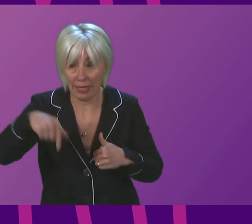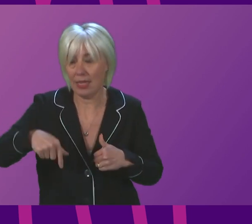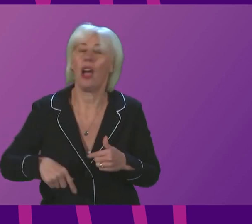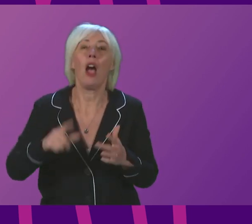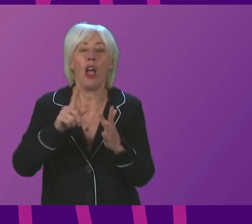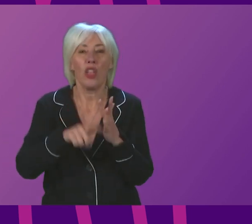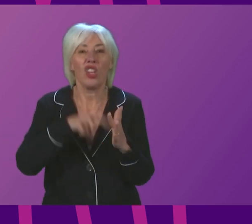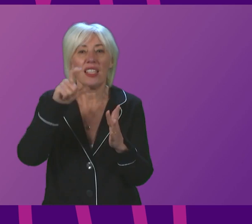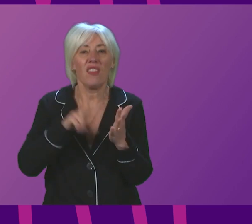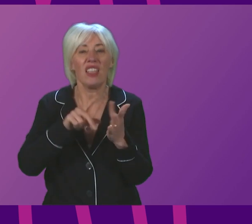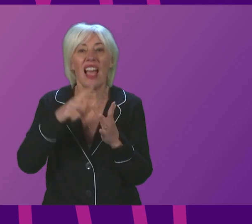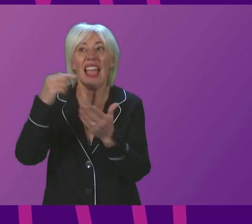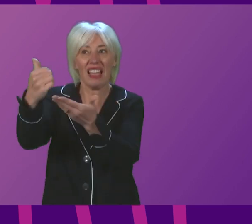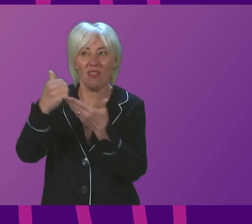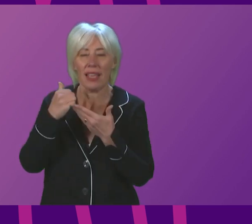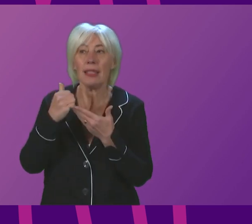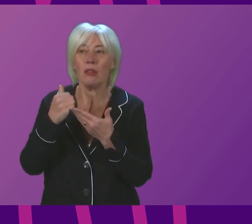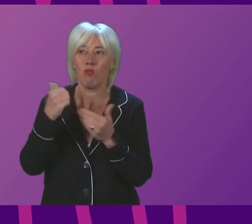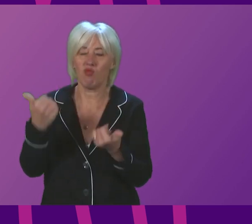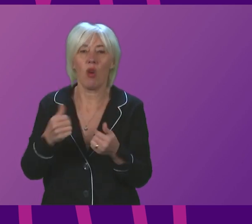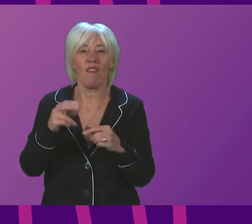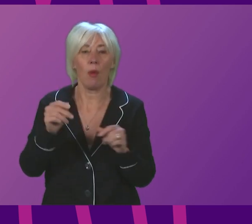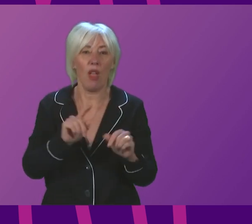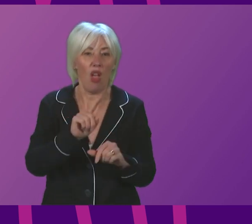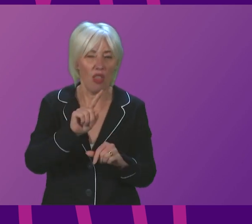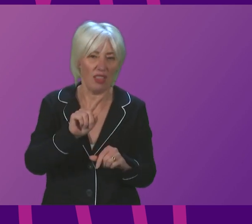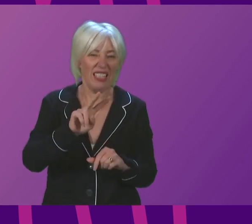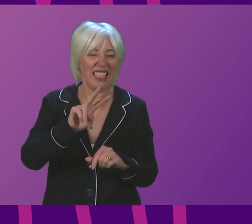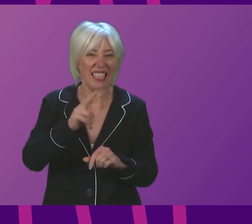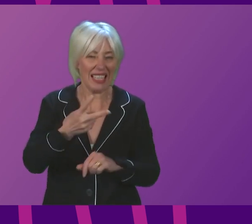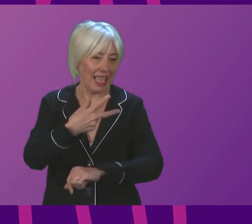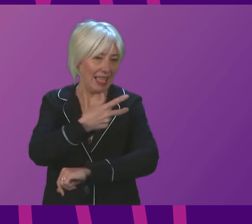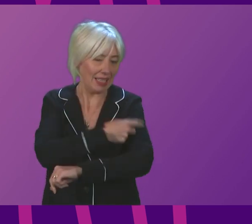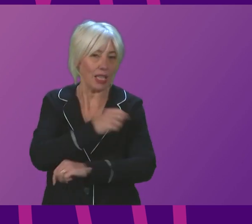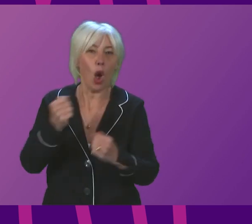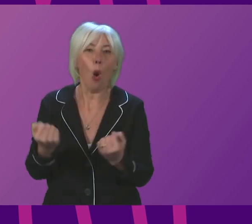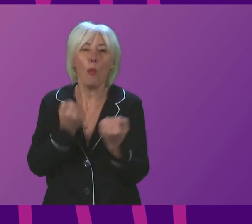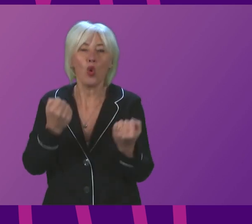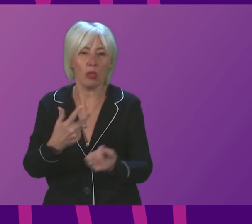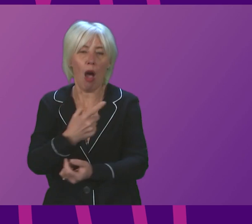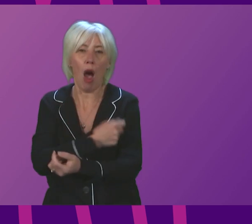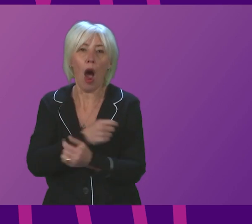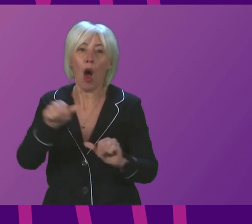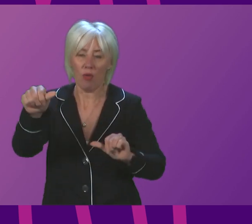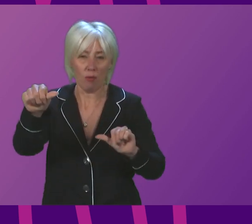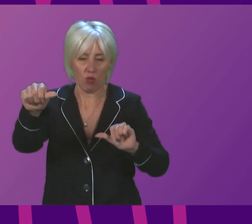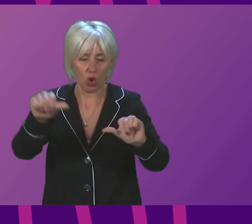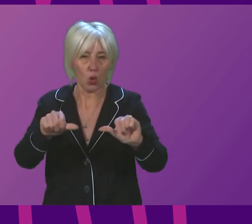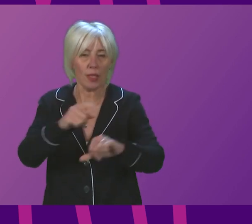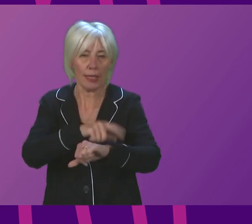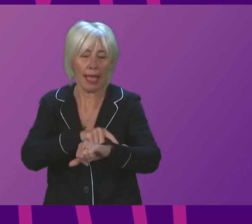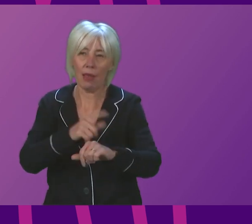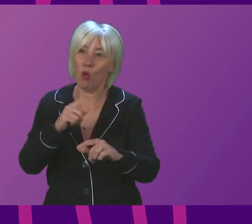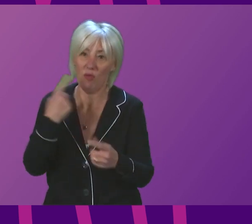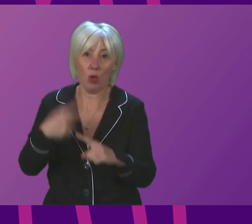JCVI advice to reduce the gap between second doses and boosters, but we are not complacent. We are identifying and